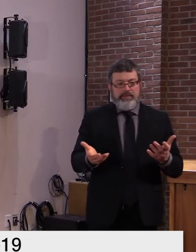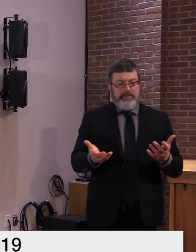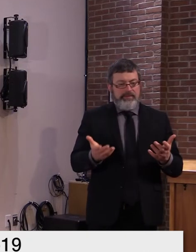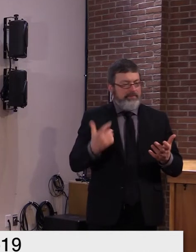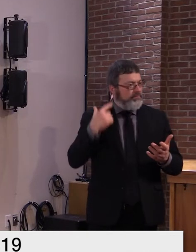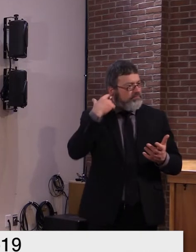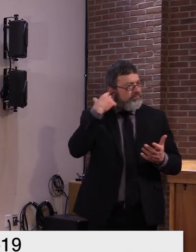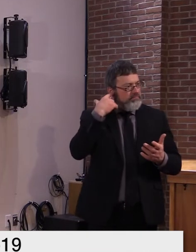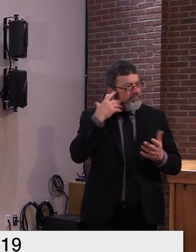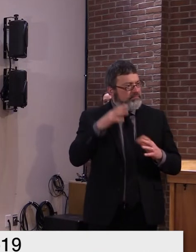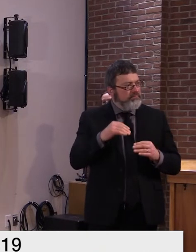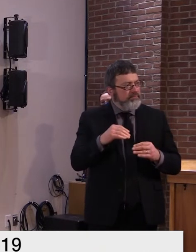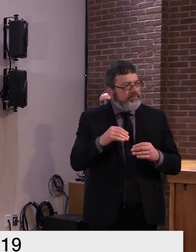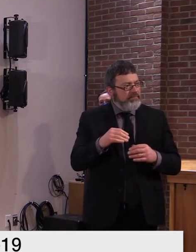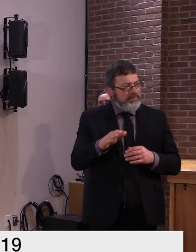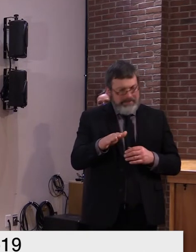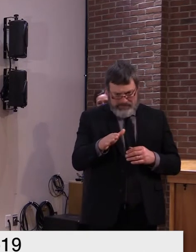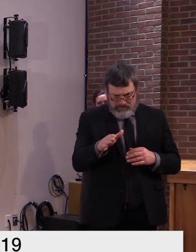stewart are you still there